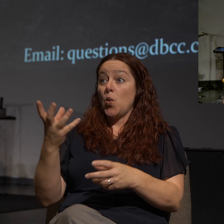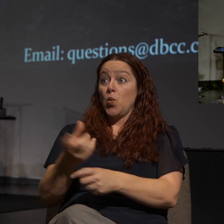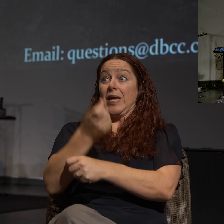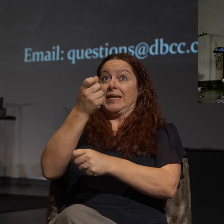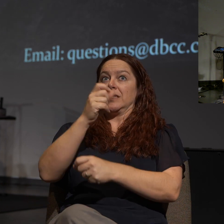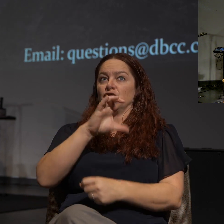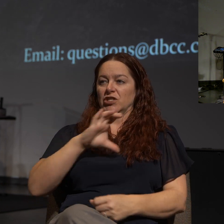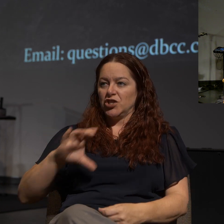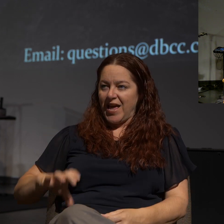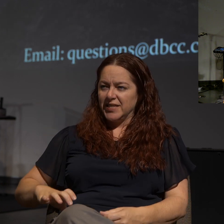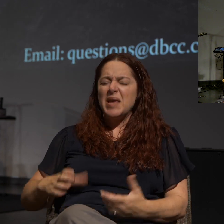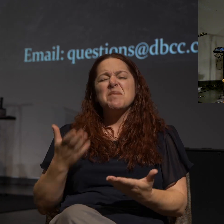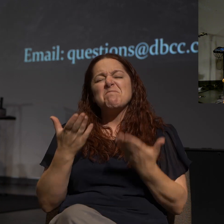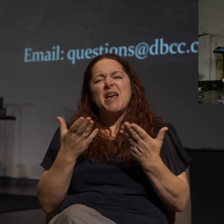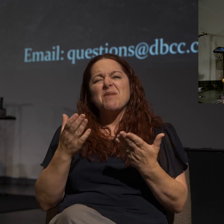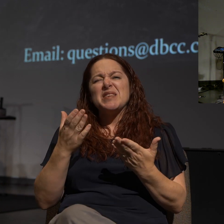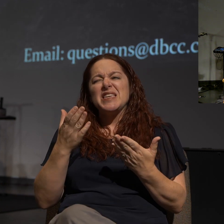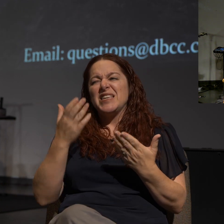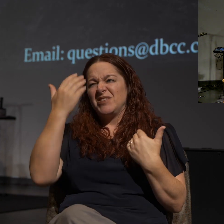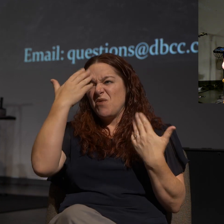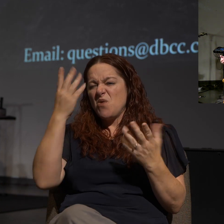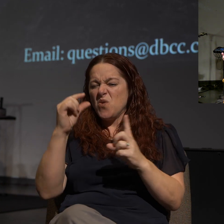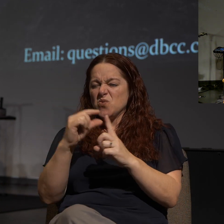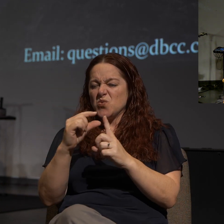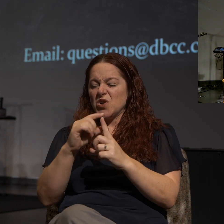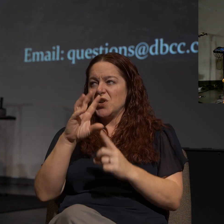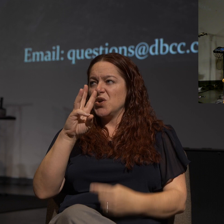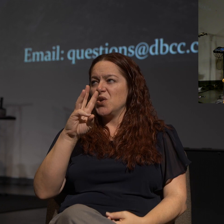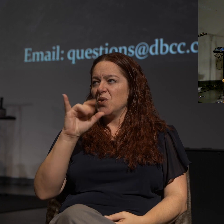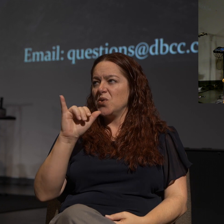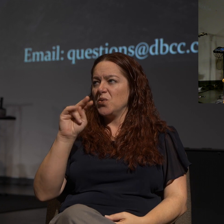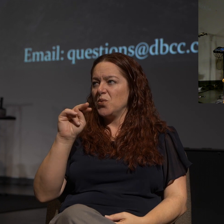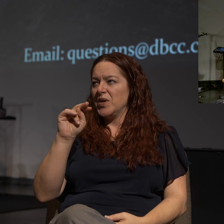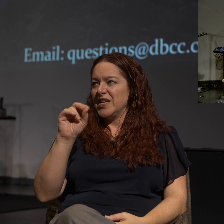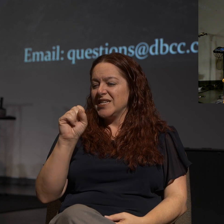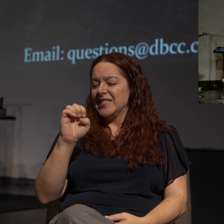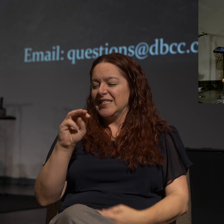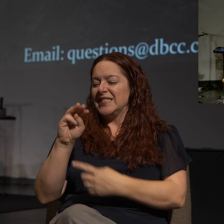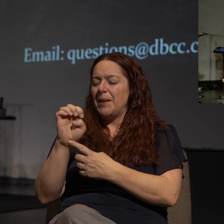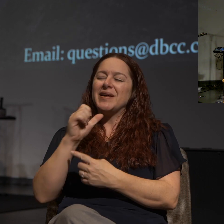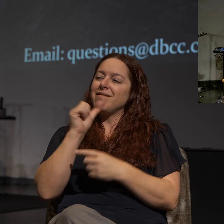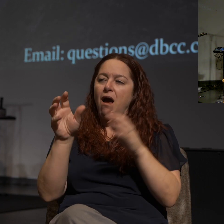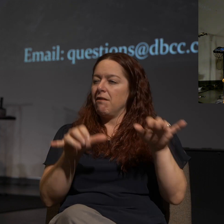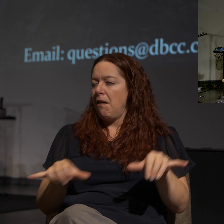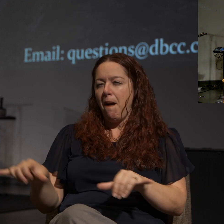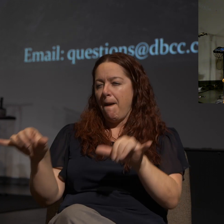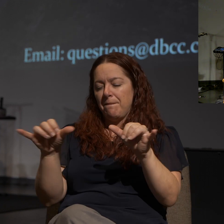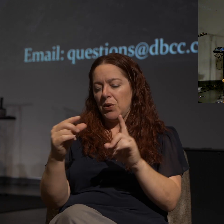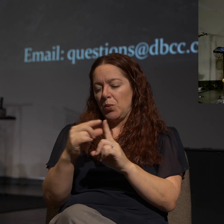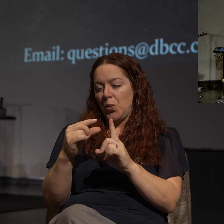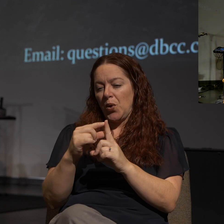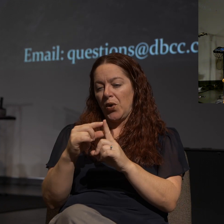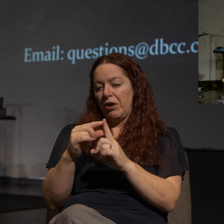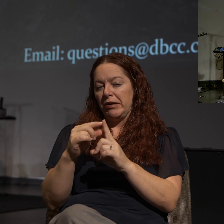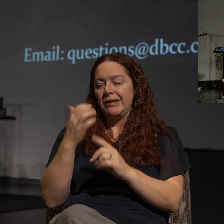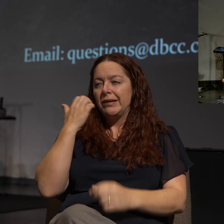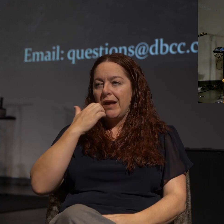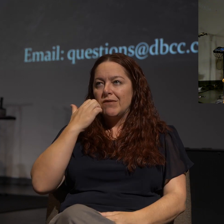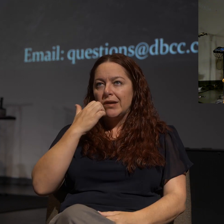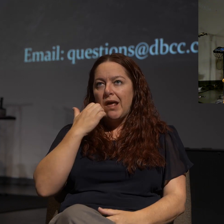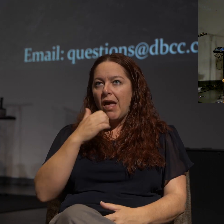You might not be super familiar with the word winsome. It's not like a real common word that we use in our everyday